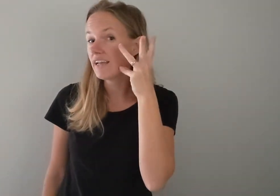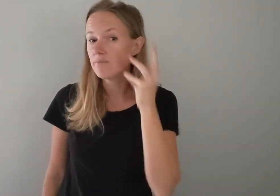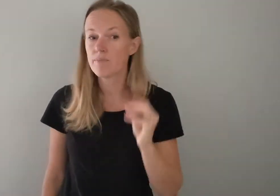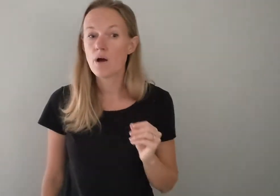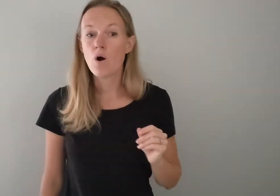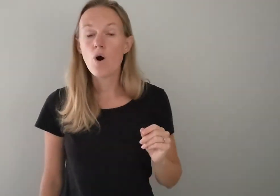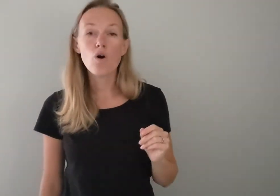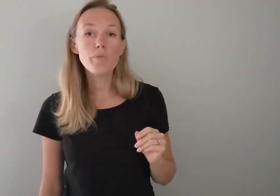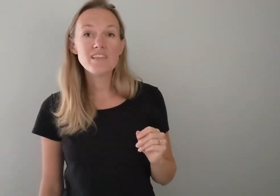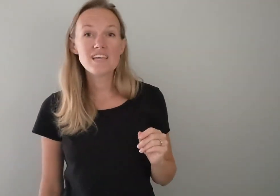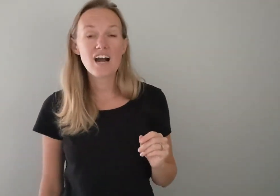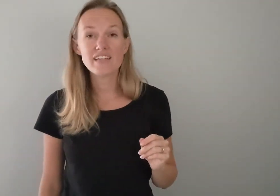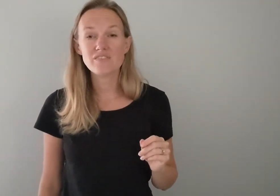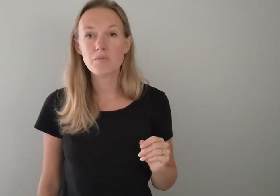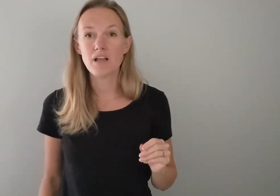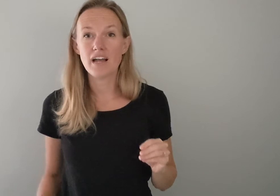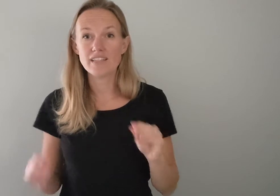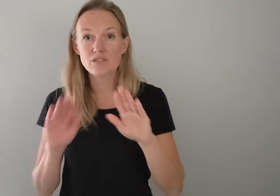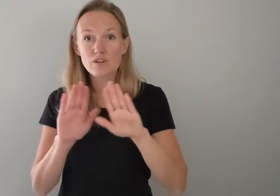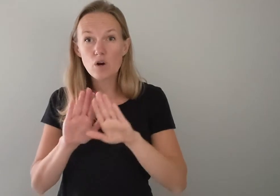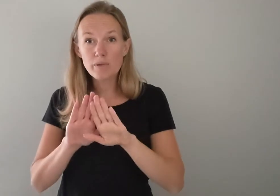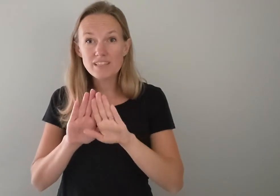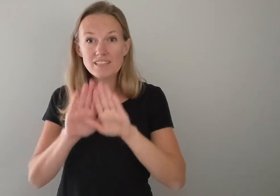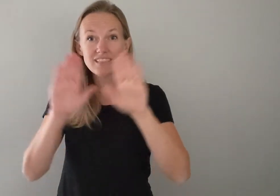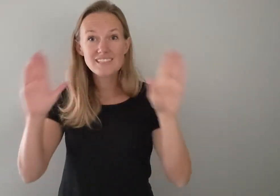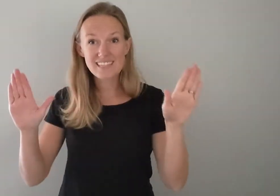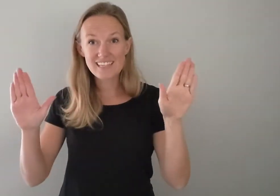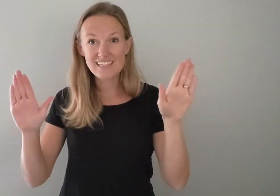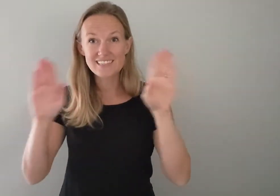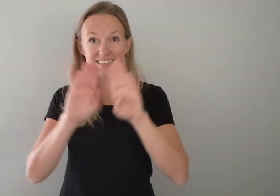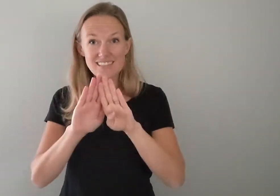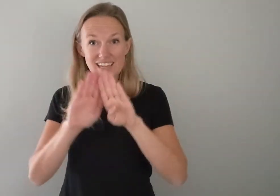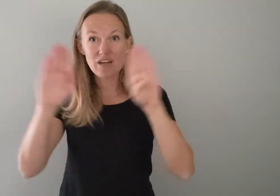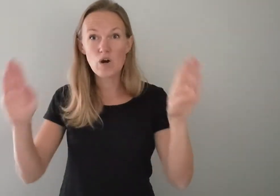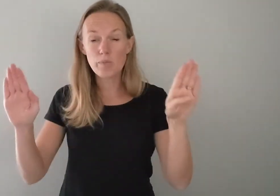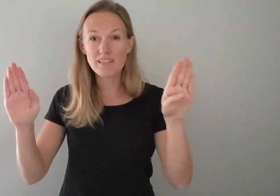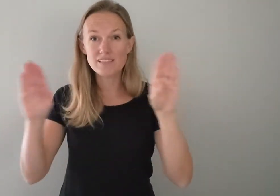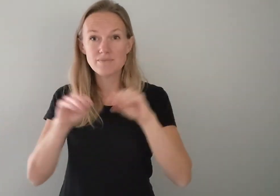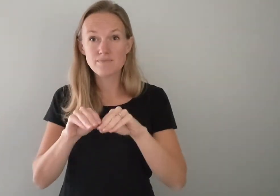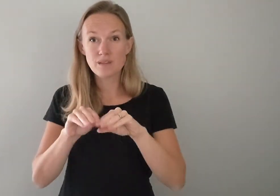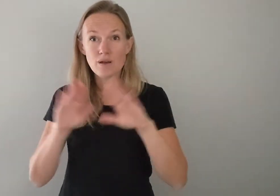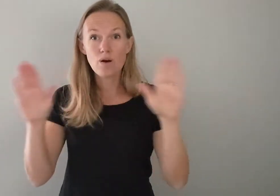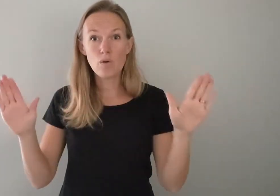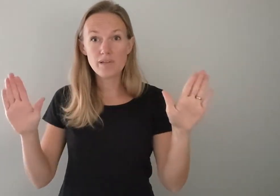open the eyes of the blind. So for opened it's like this okay opened opened